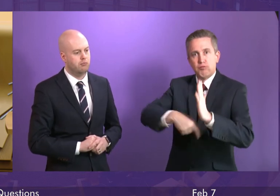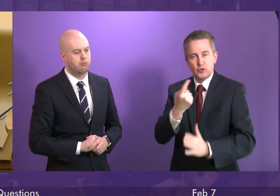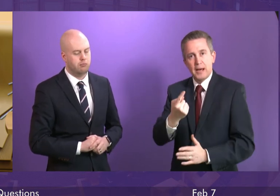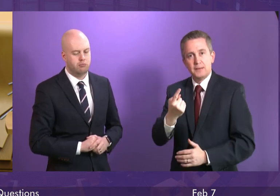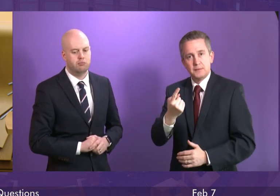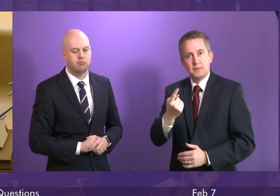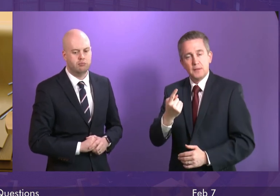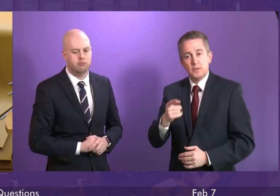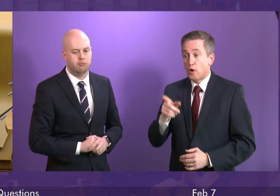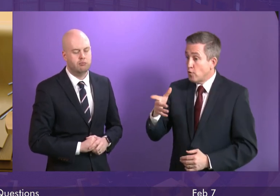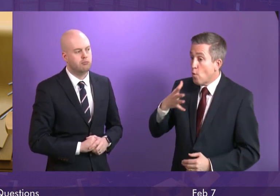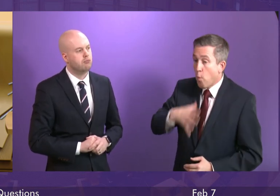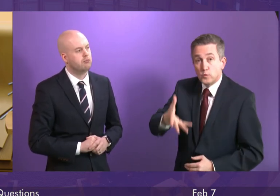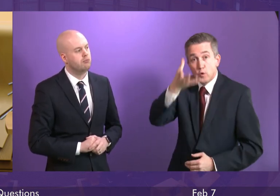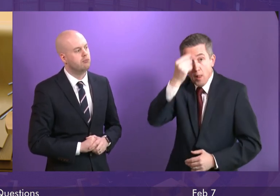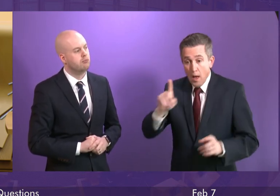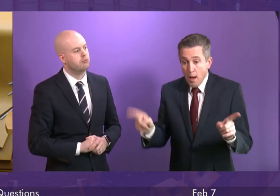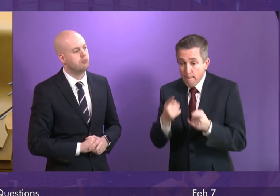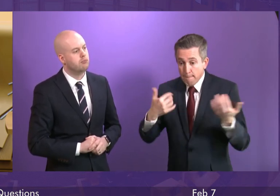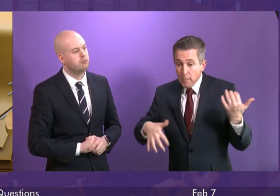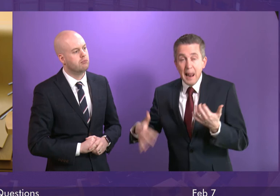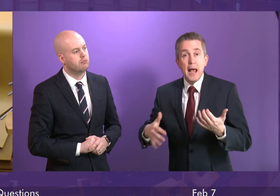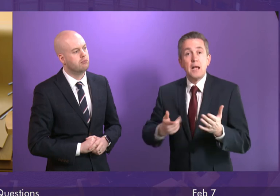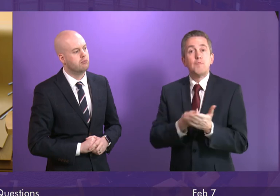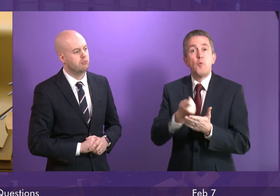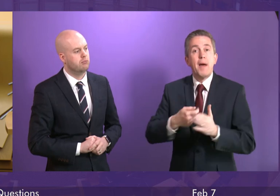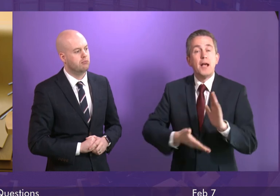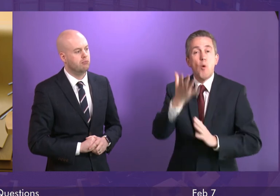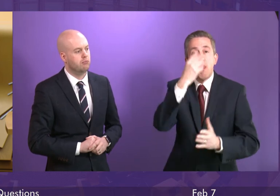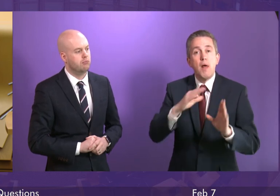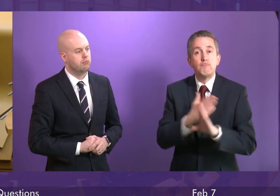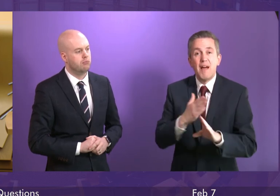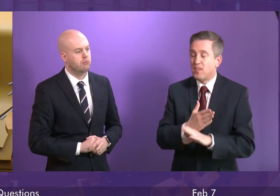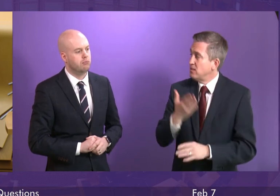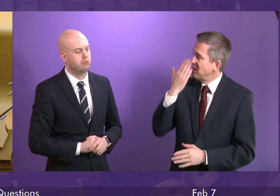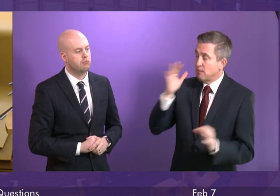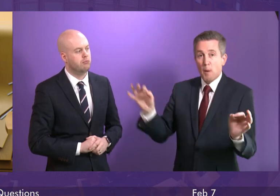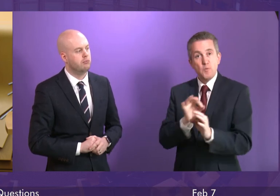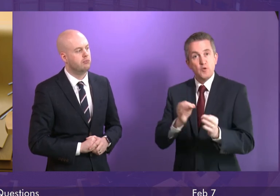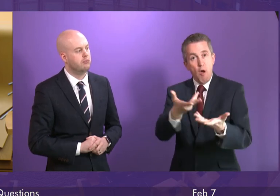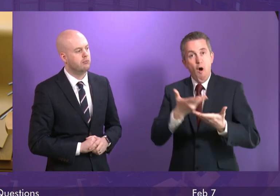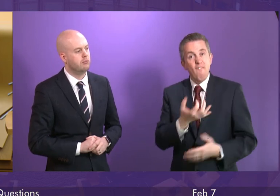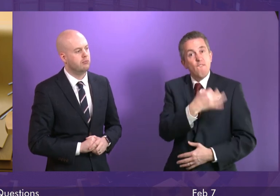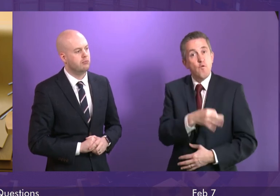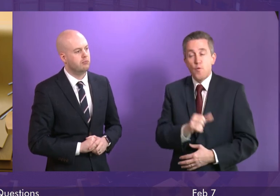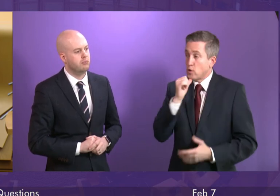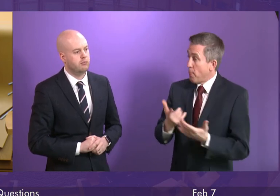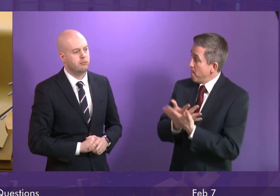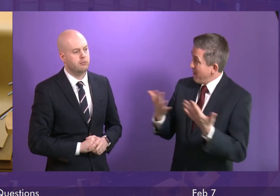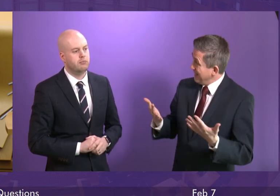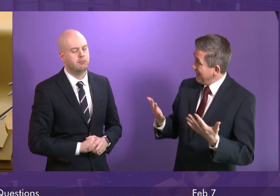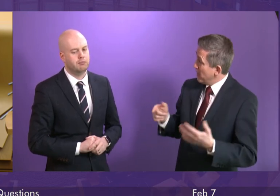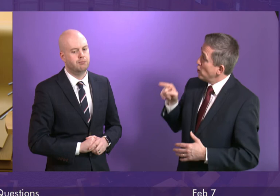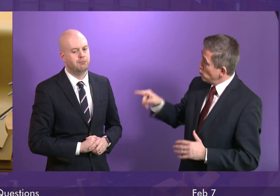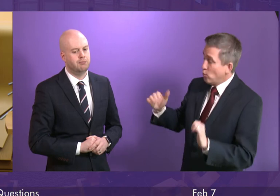that if you want to play you'll have to pay privately. Music for the few, not the many. And does the DFM agree with me